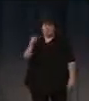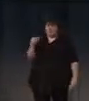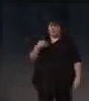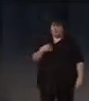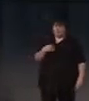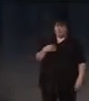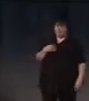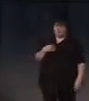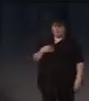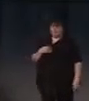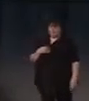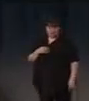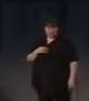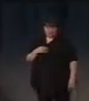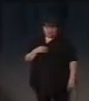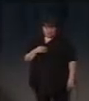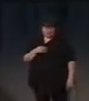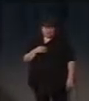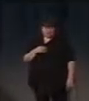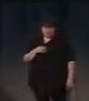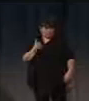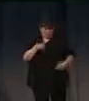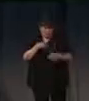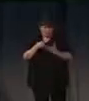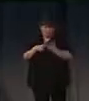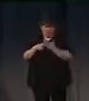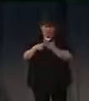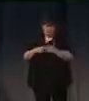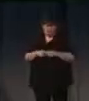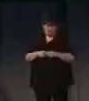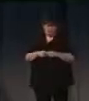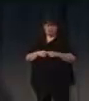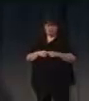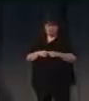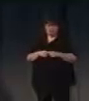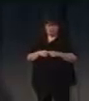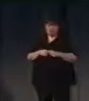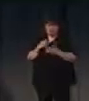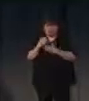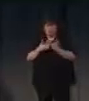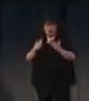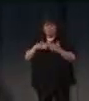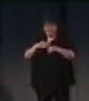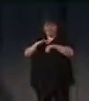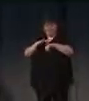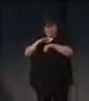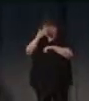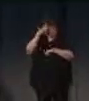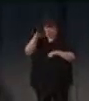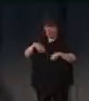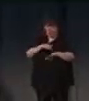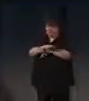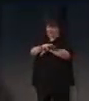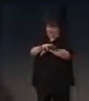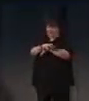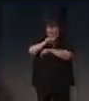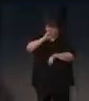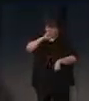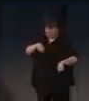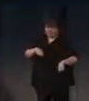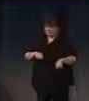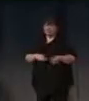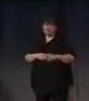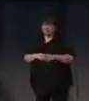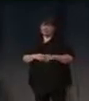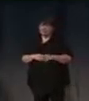are trying with Marcos, Bueller, and, you know, I have this a little bit part of the other obsession is about spiders. And then, and now